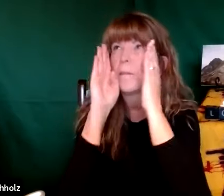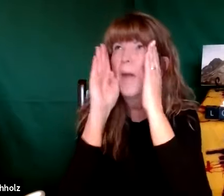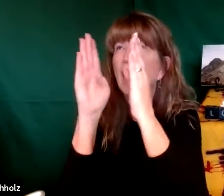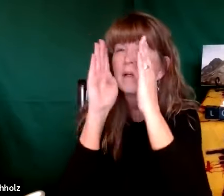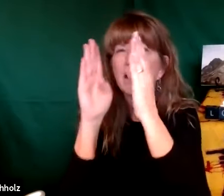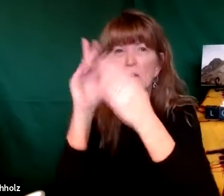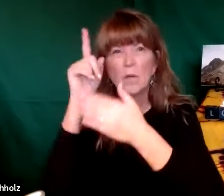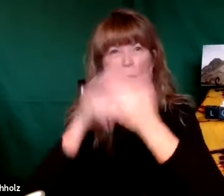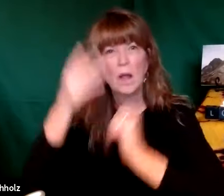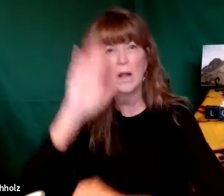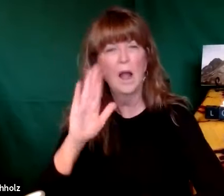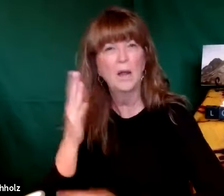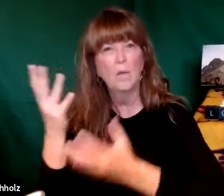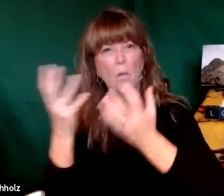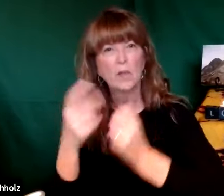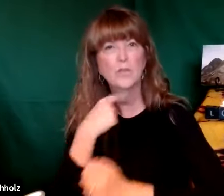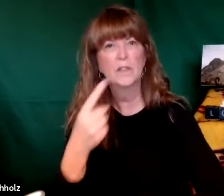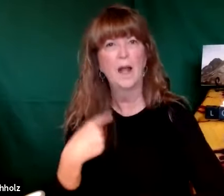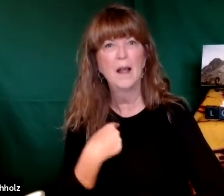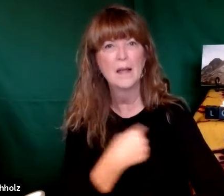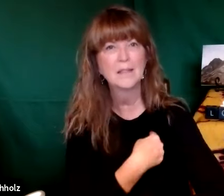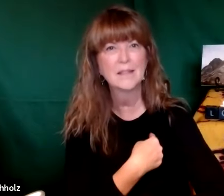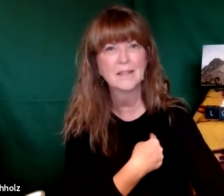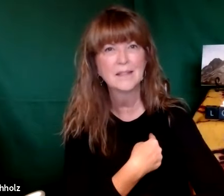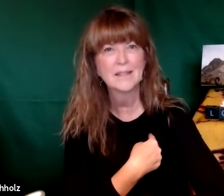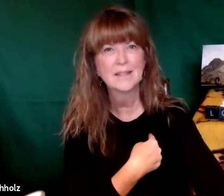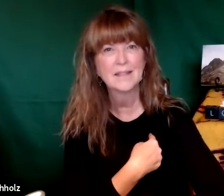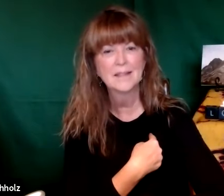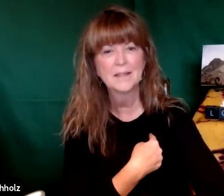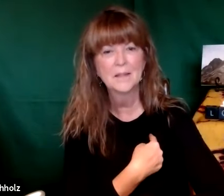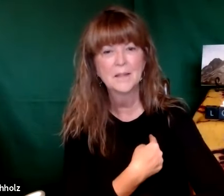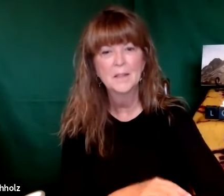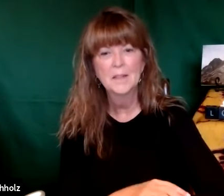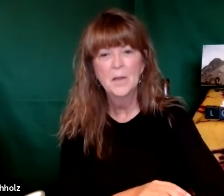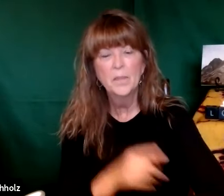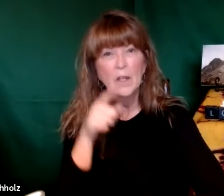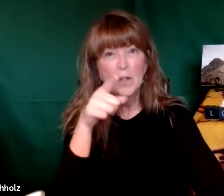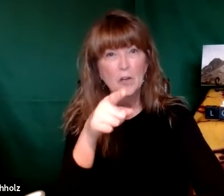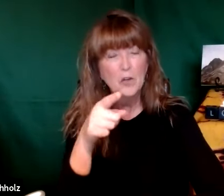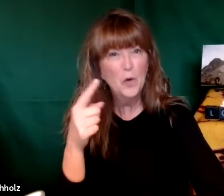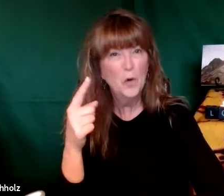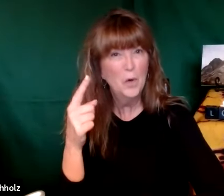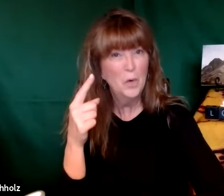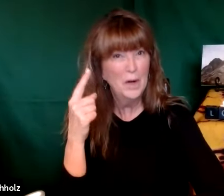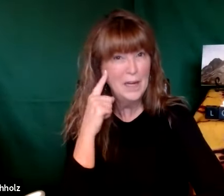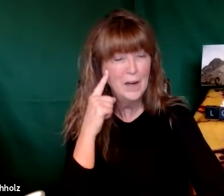jesus calls us to take time out to pause and to attend to what god is telling us